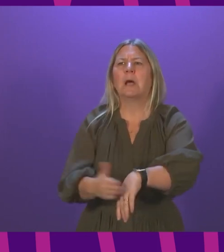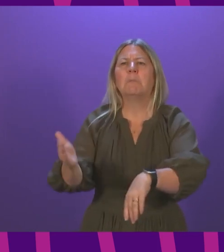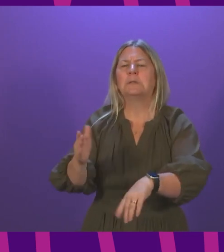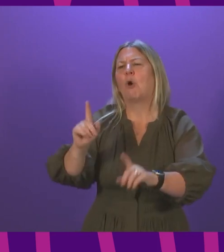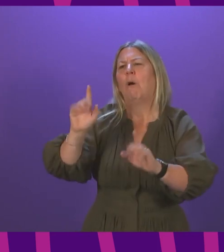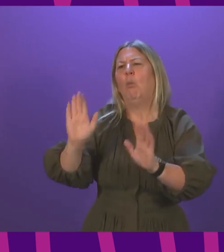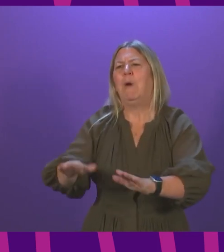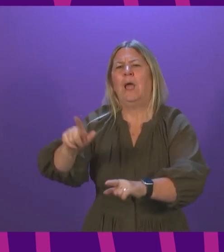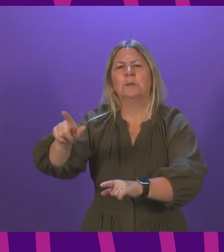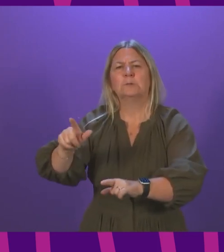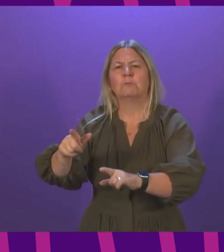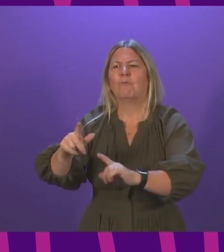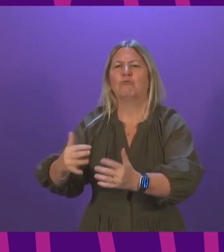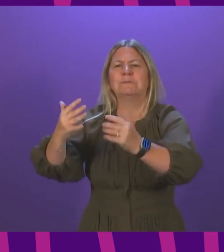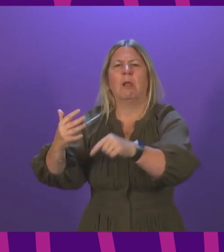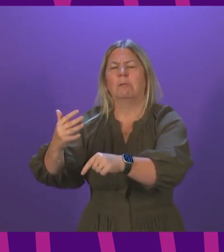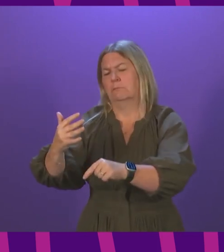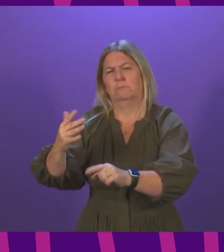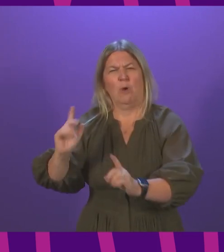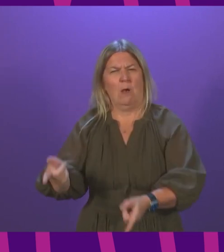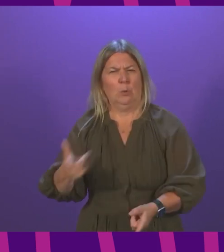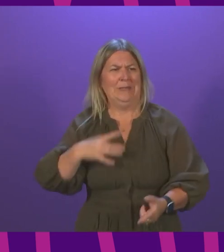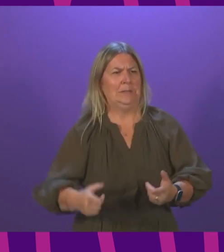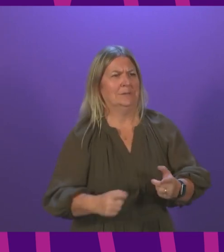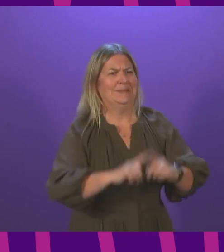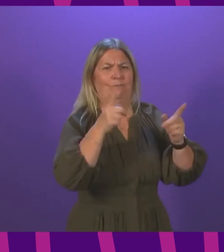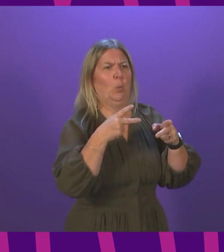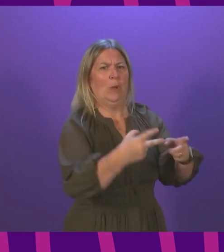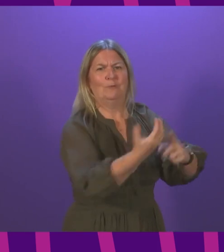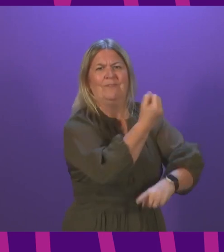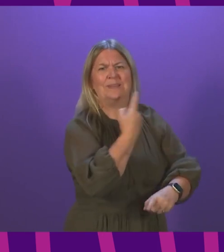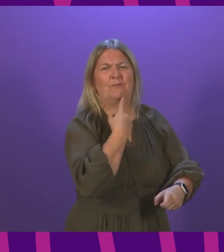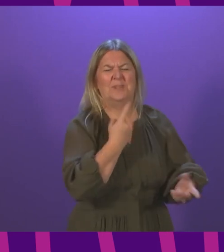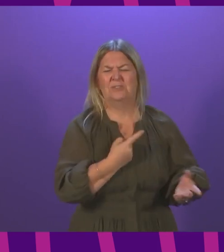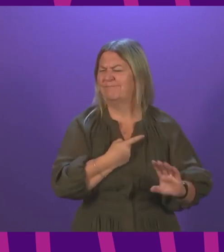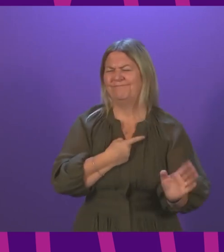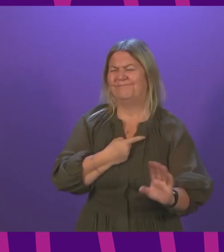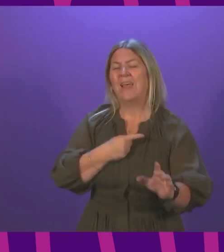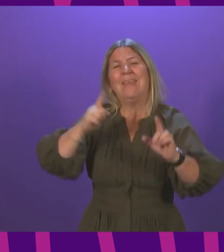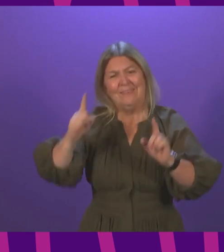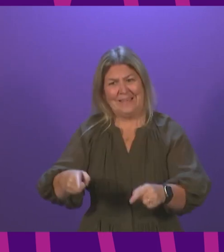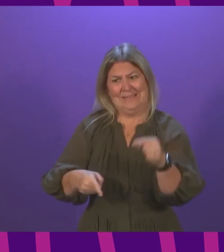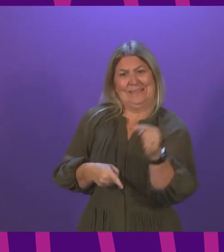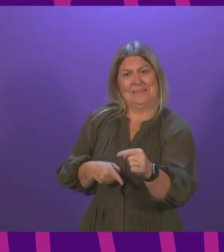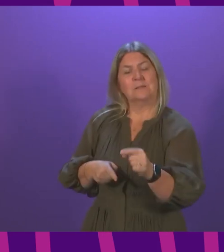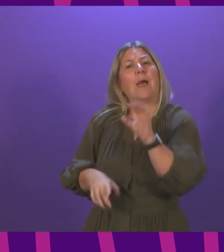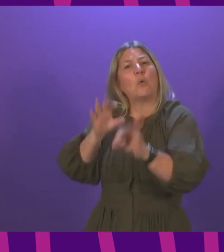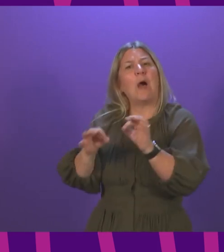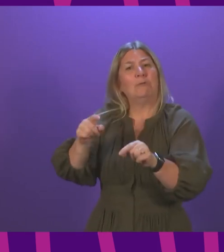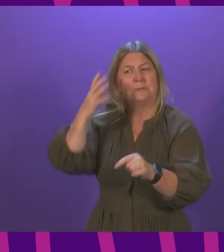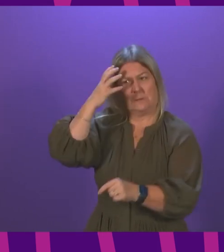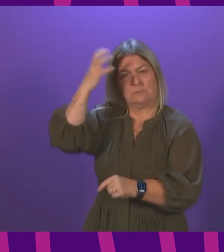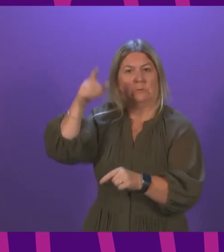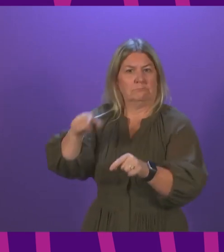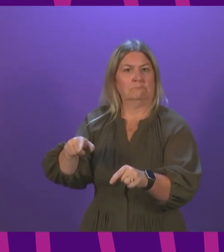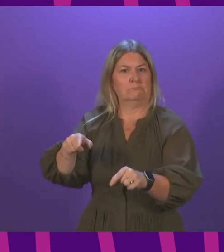somehow do something different. This is an independent statutory public inquiry. Those who have a genuine interest in getting to the answers